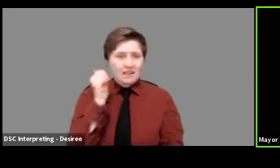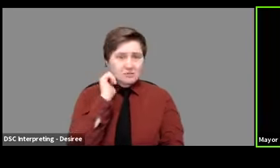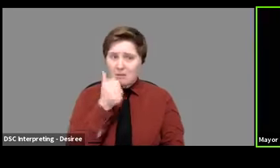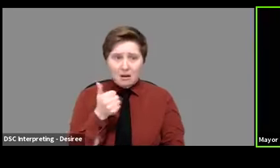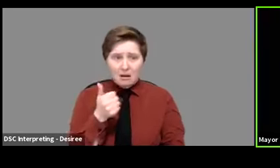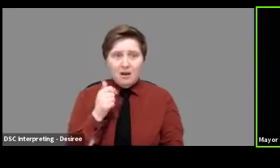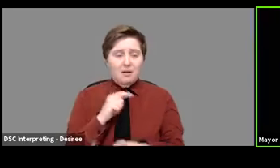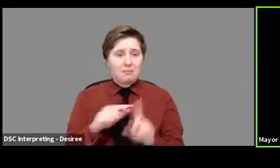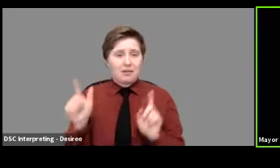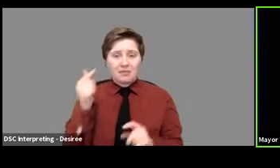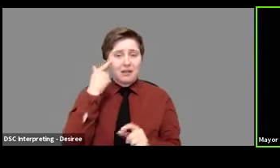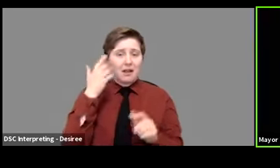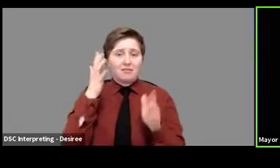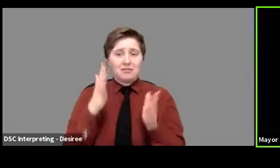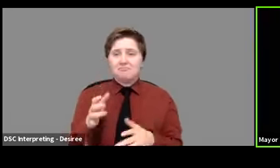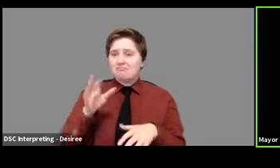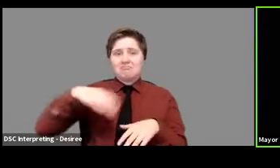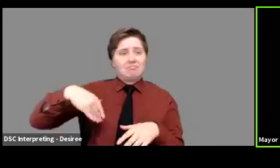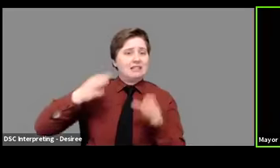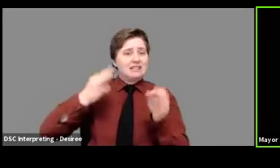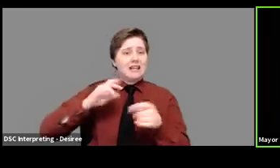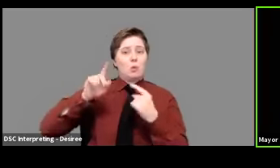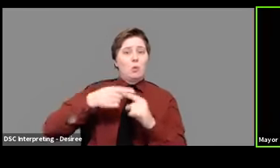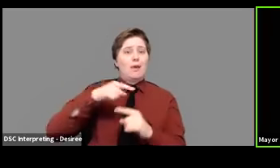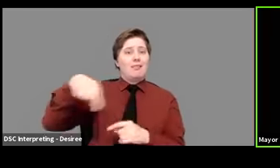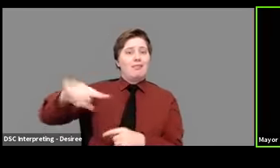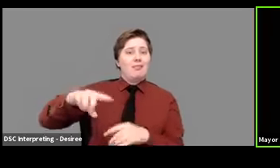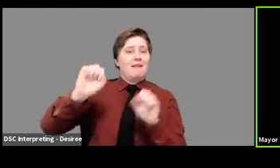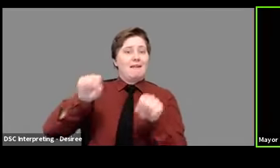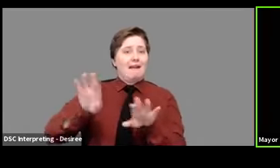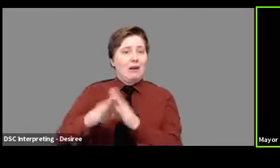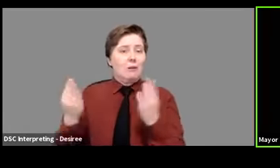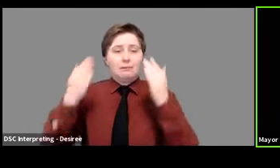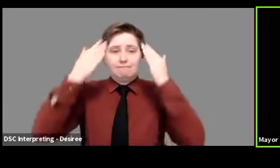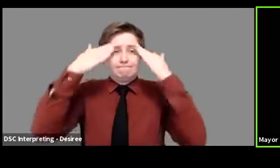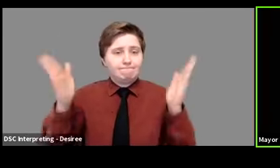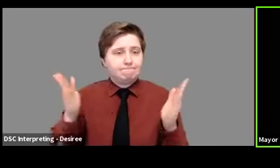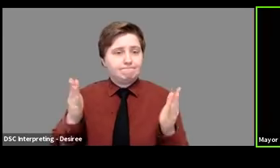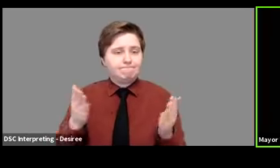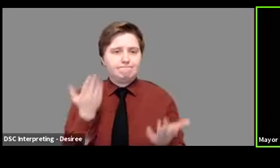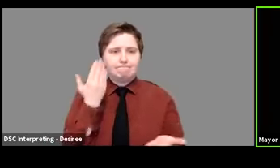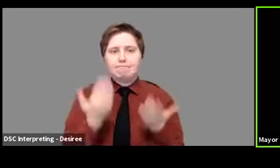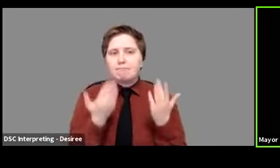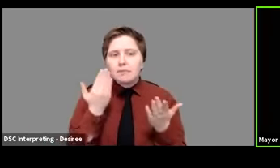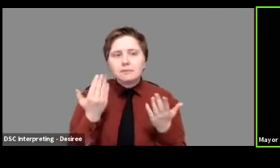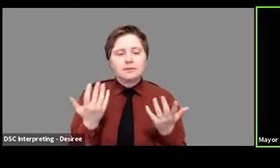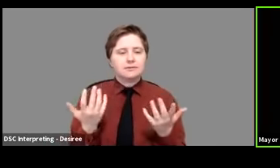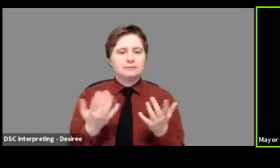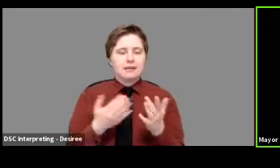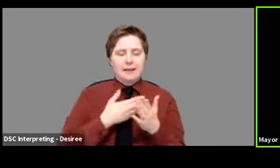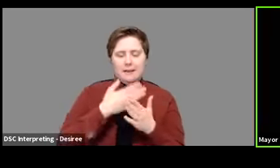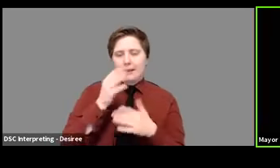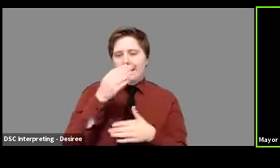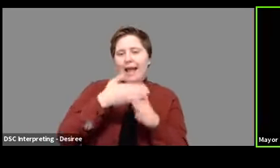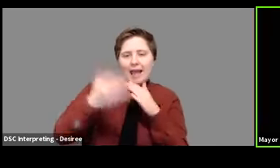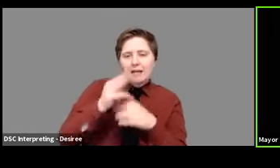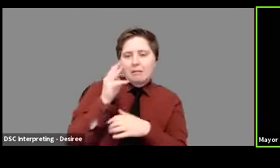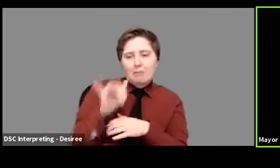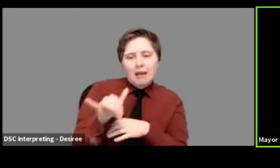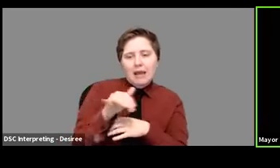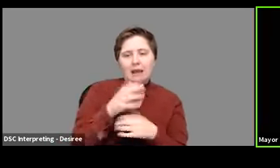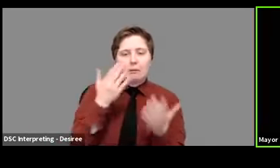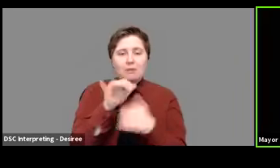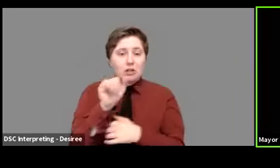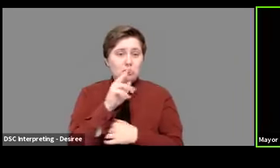governor still hasn't even established a timeline for when they may open. Now we think that that could be end of May, early June,